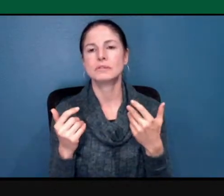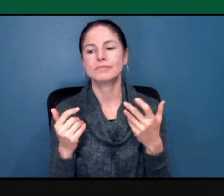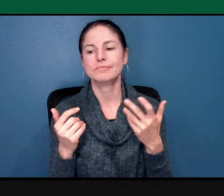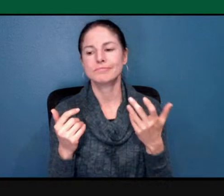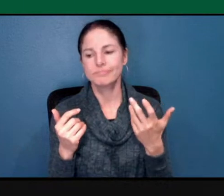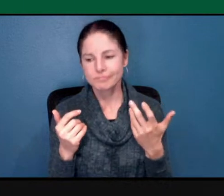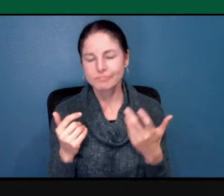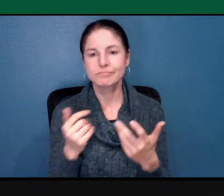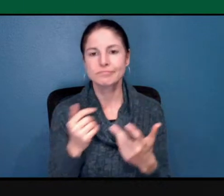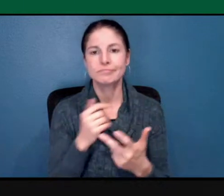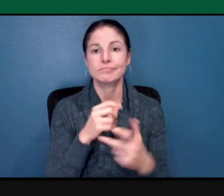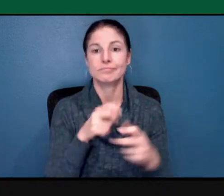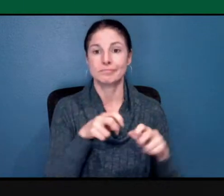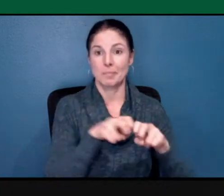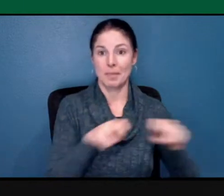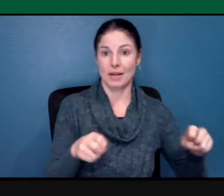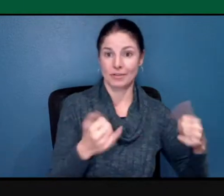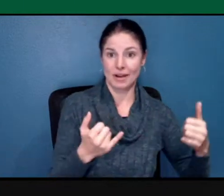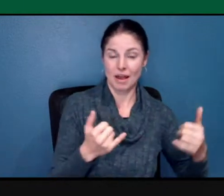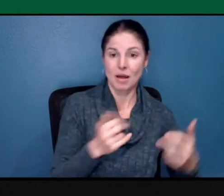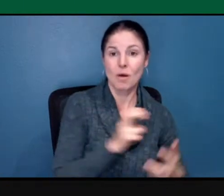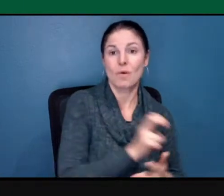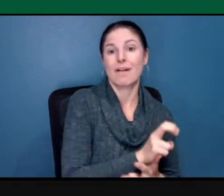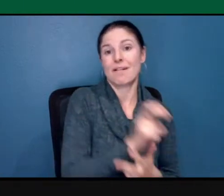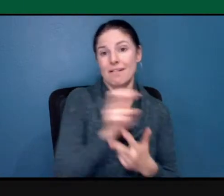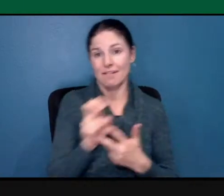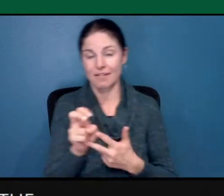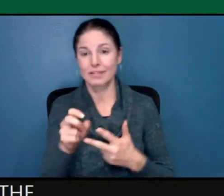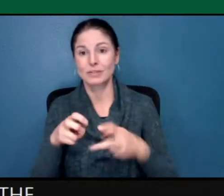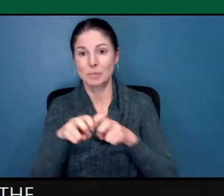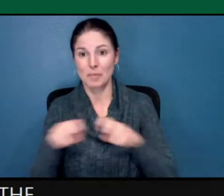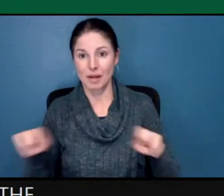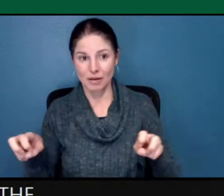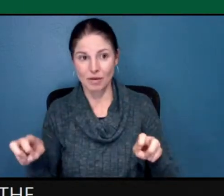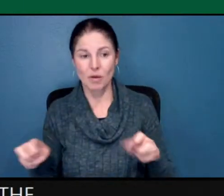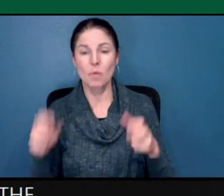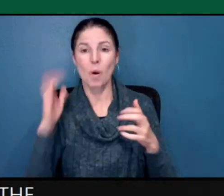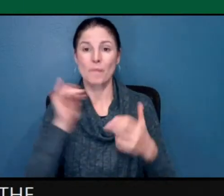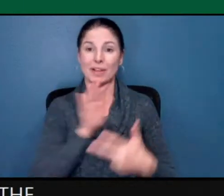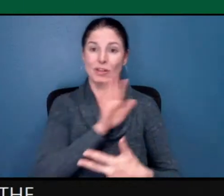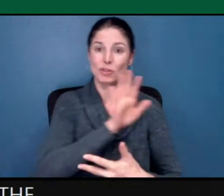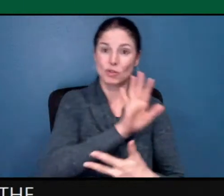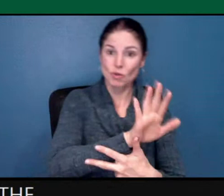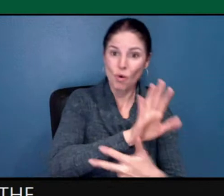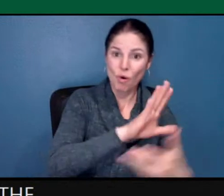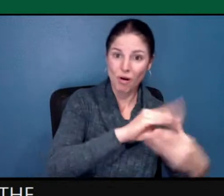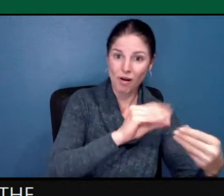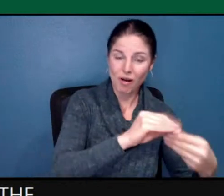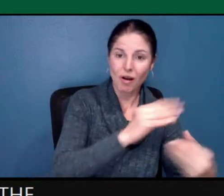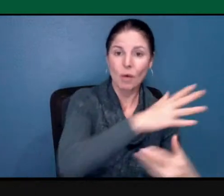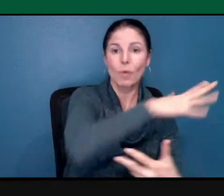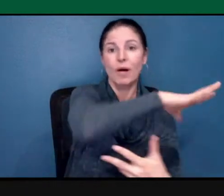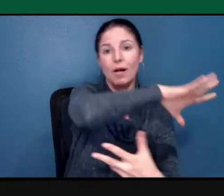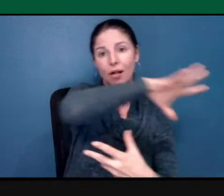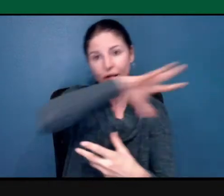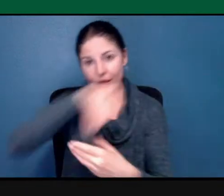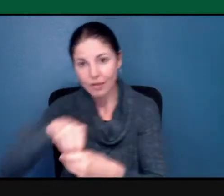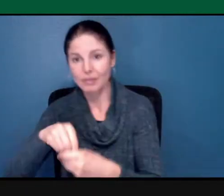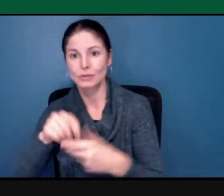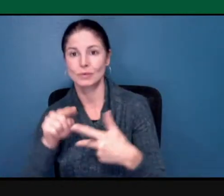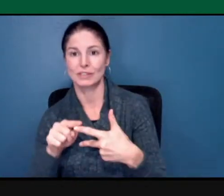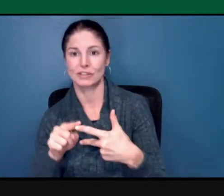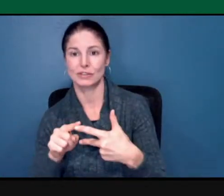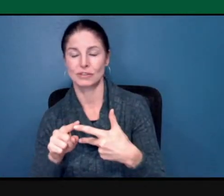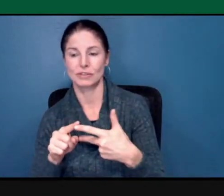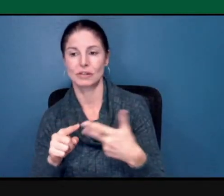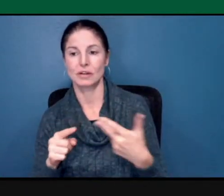into our next panel, um, will still be resonant in the next panel. We couldn't sit us all down or